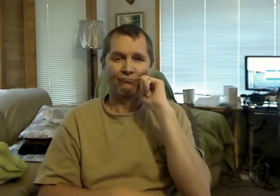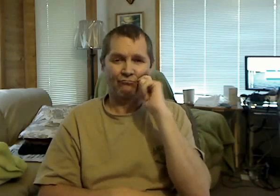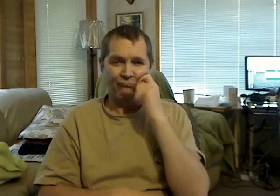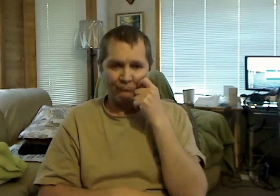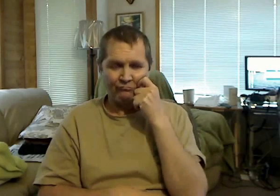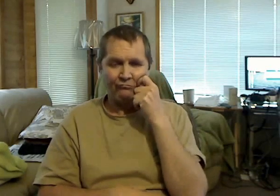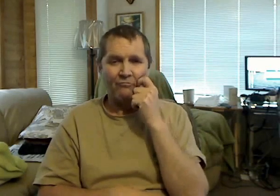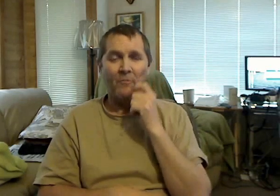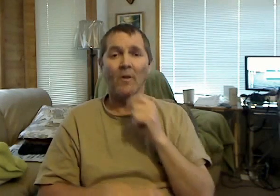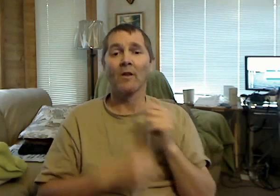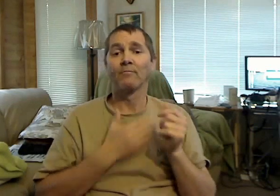trying to hold the other school here!